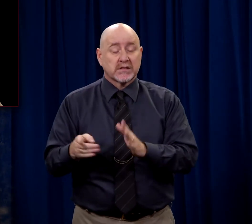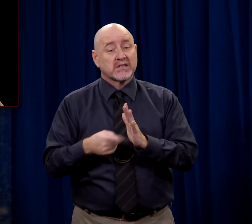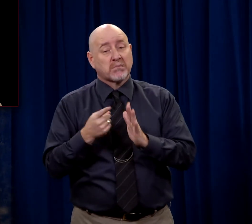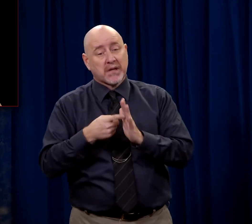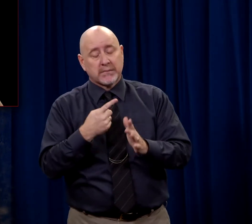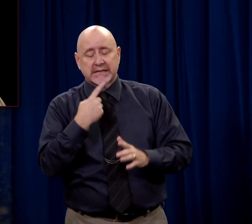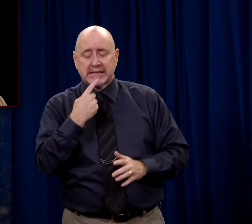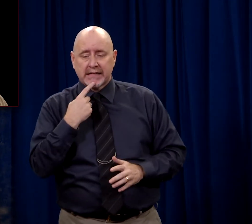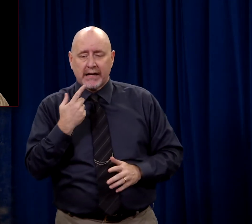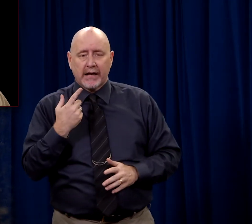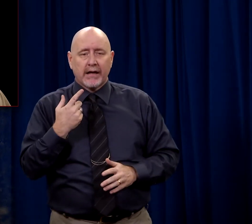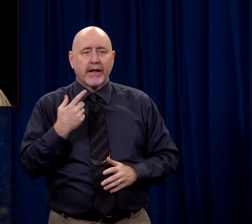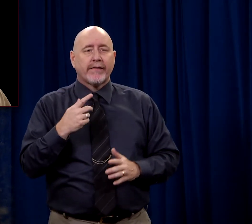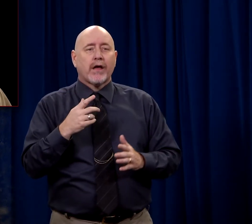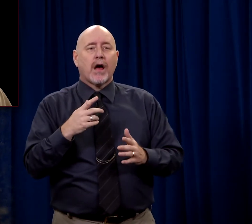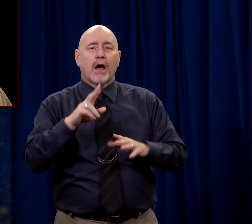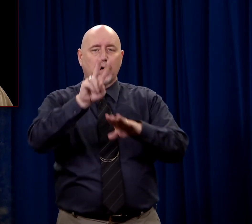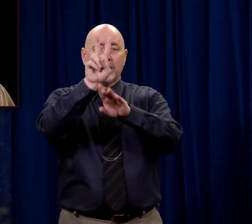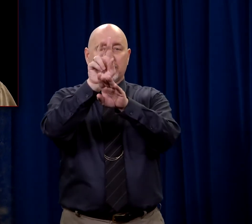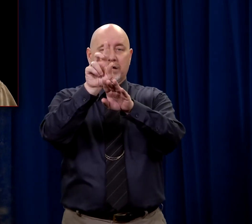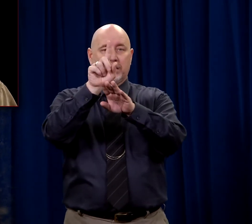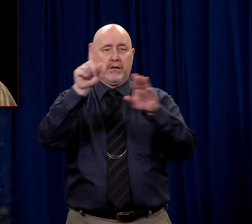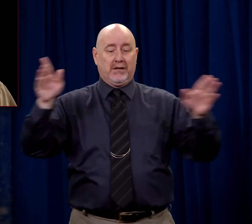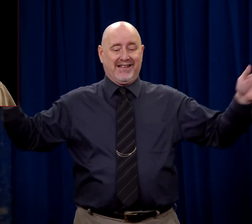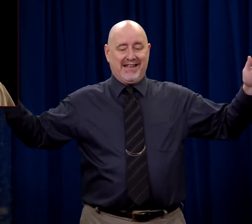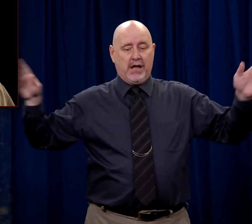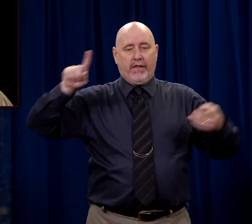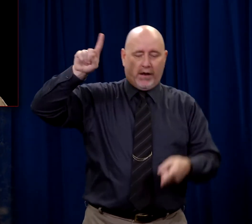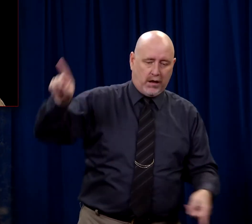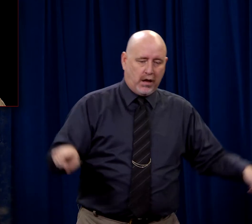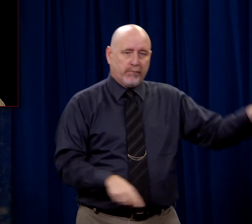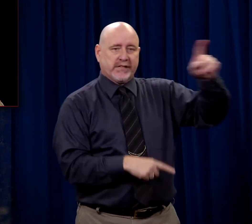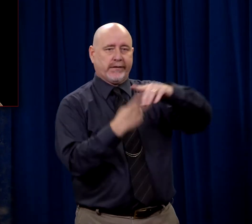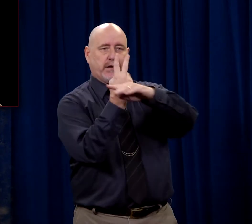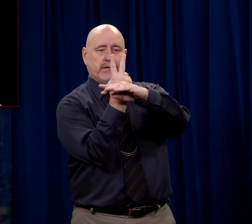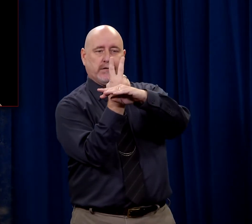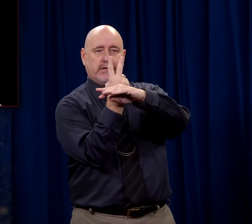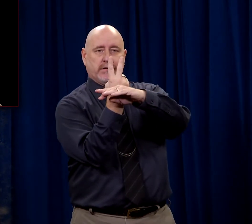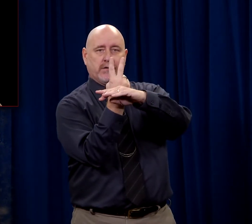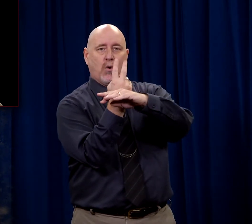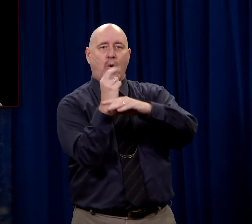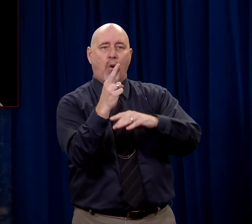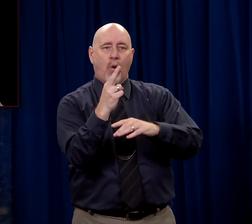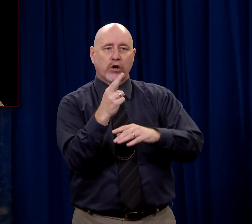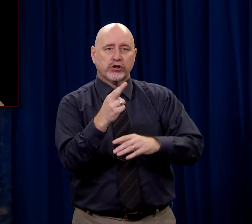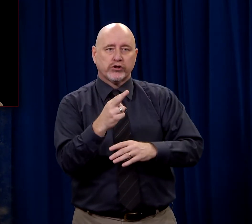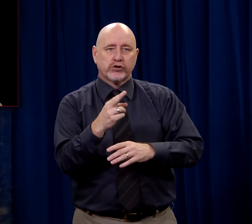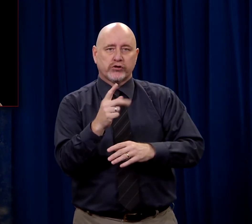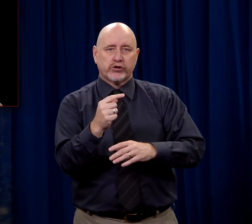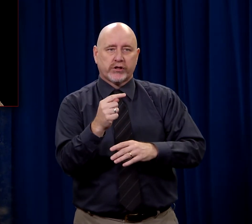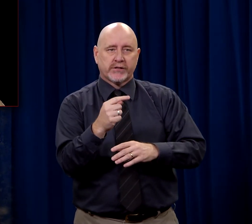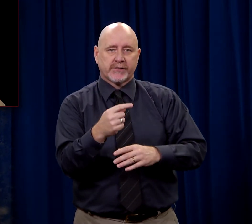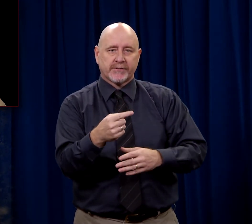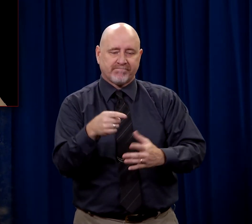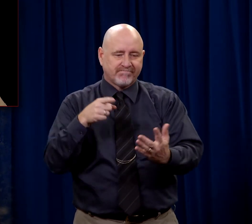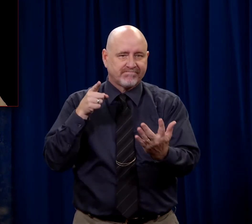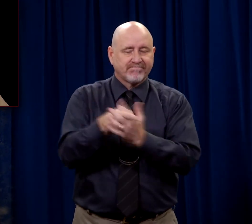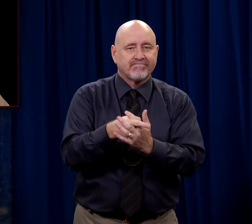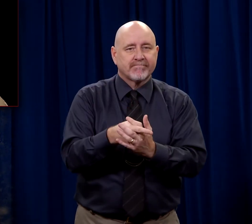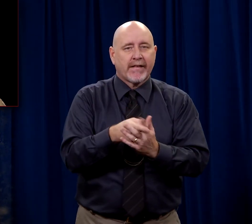ones. And sometimes he said they would crucify them upside down. Sometimes they would impel them through their private parts.